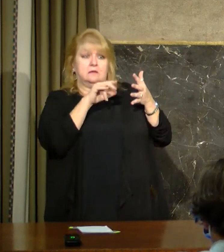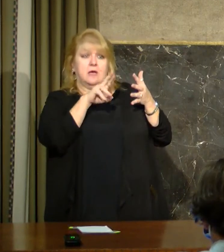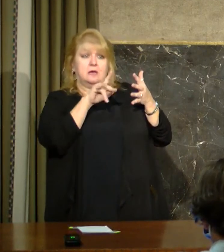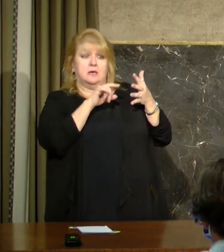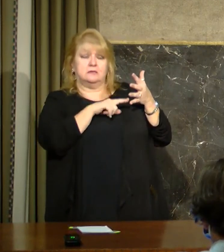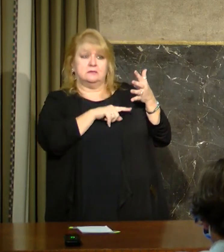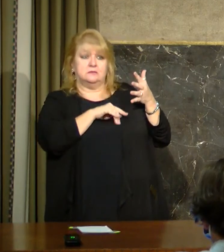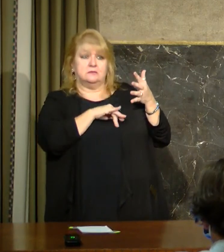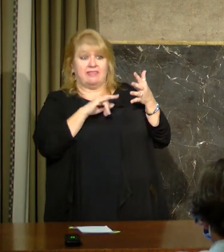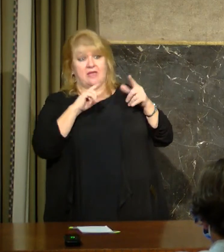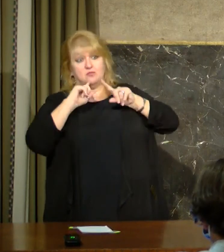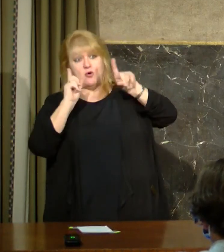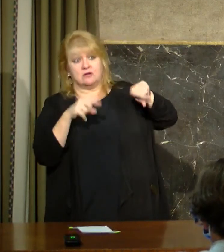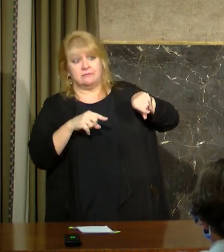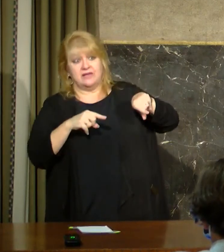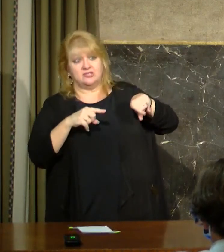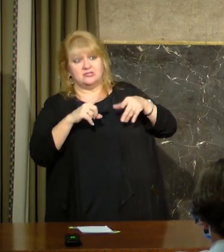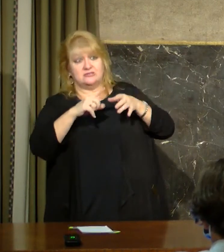expires a week from today.